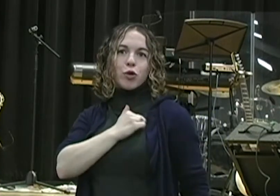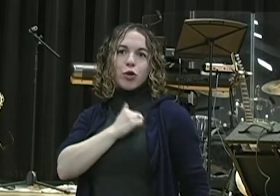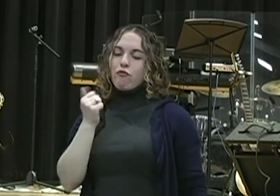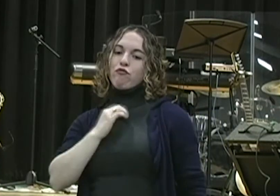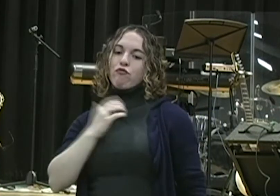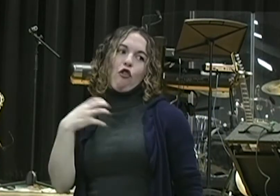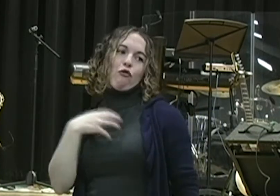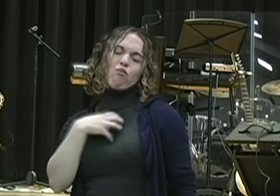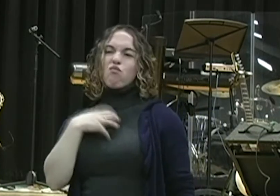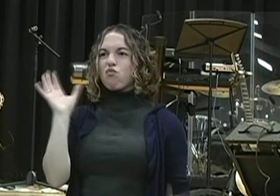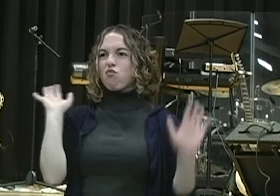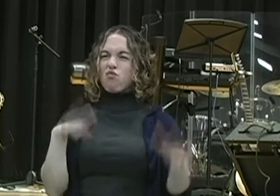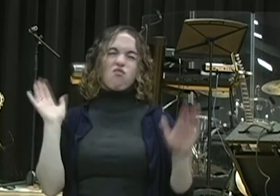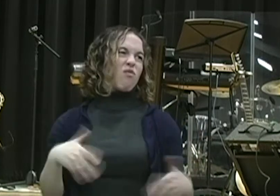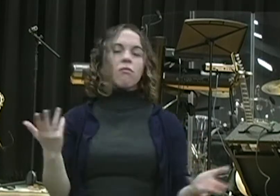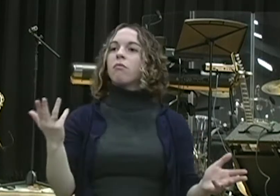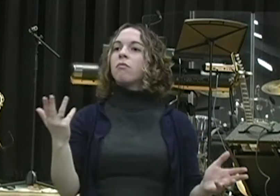and dotting my T's. Somebody say amen.